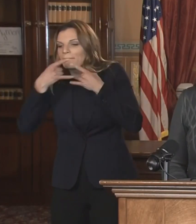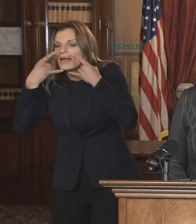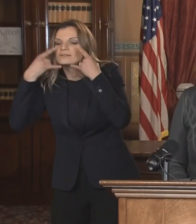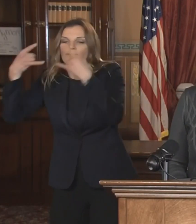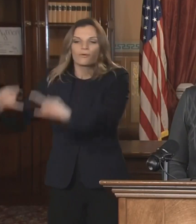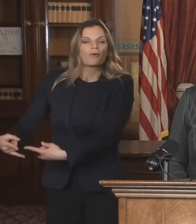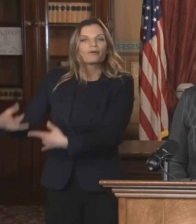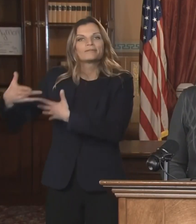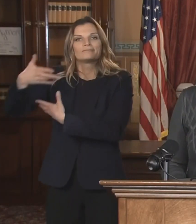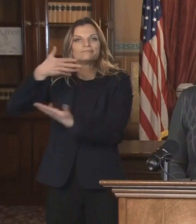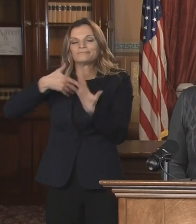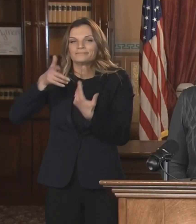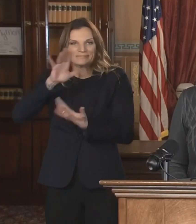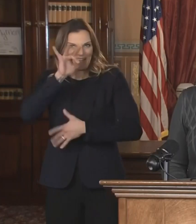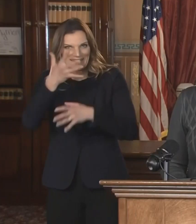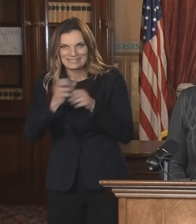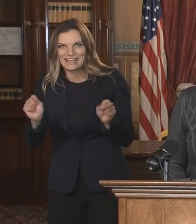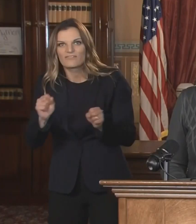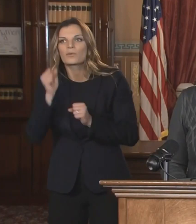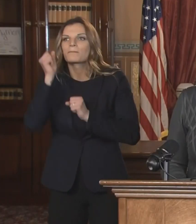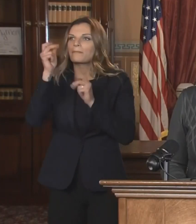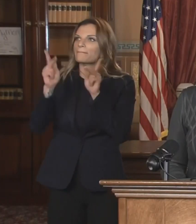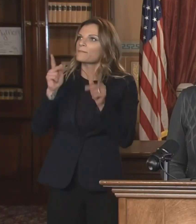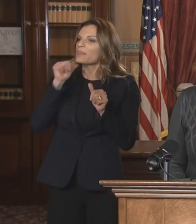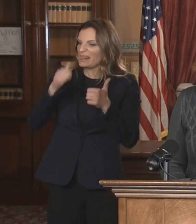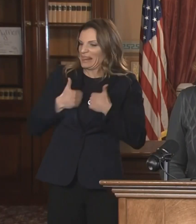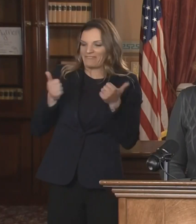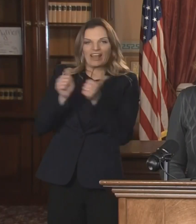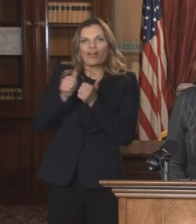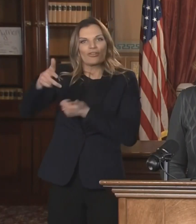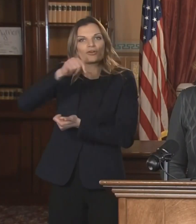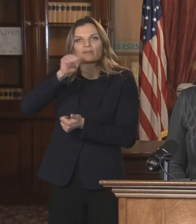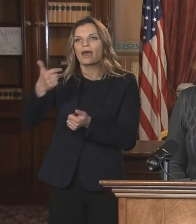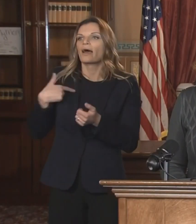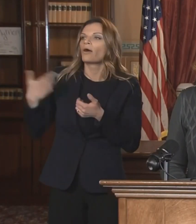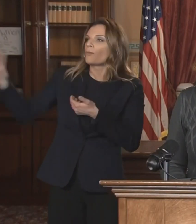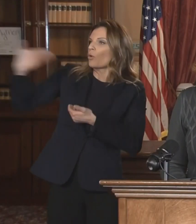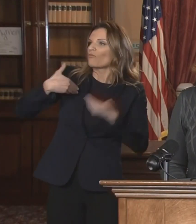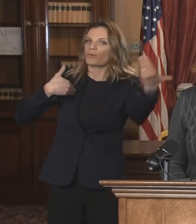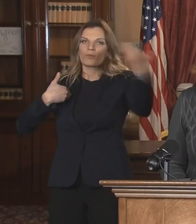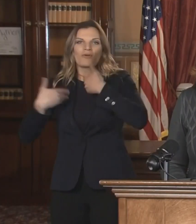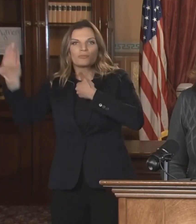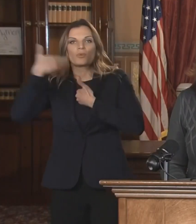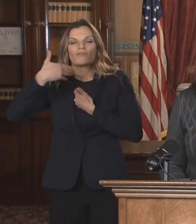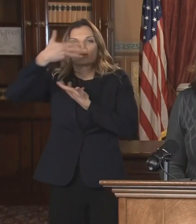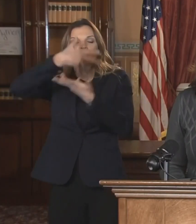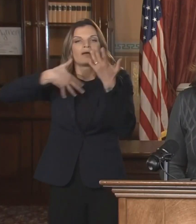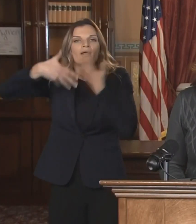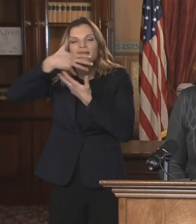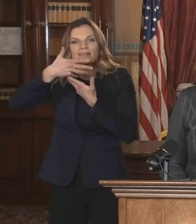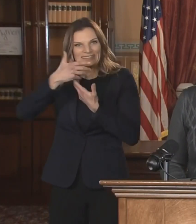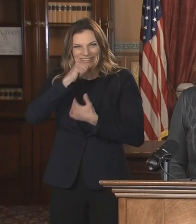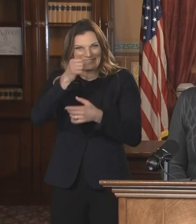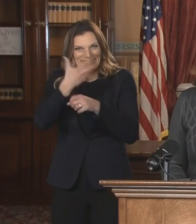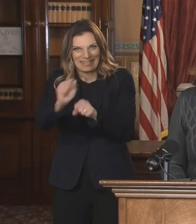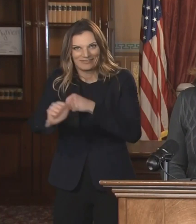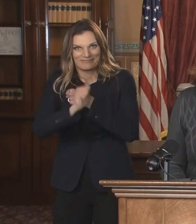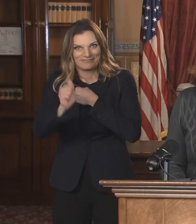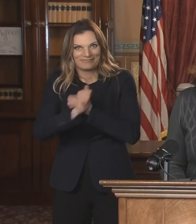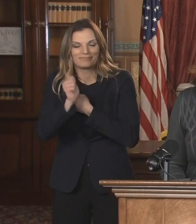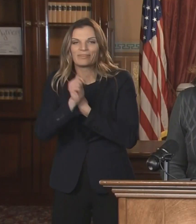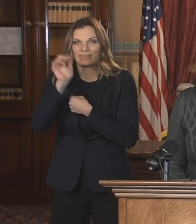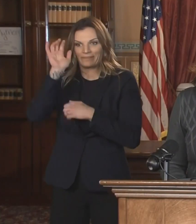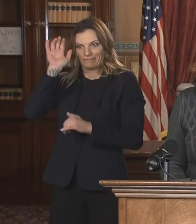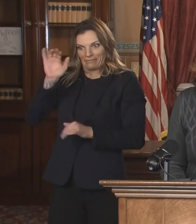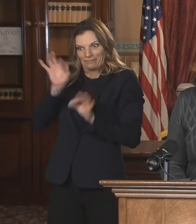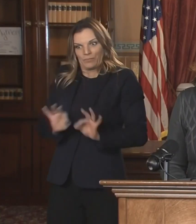there are many households present. And that's why it's been a very targeted way of trying to bring our